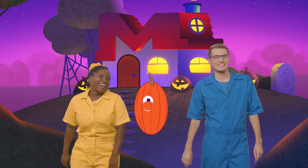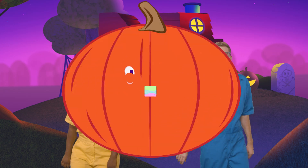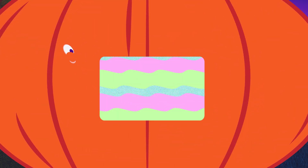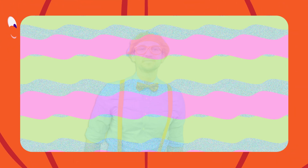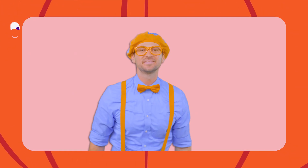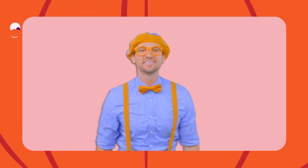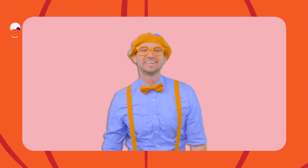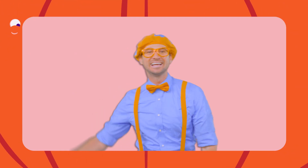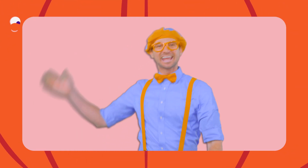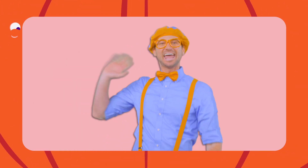Thanks, Blippi!